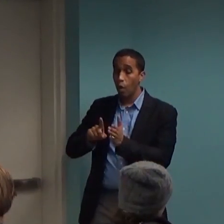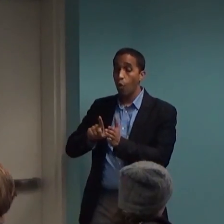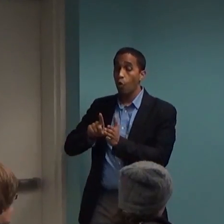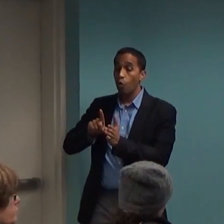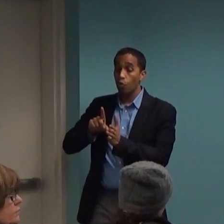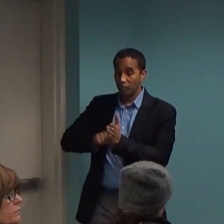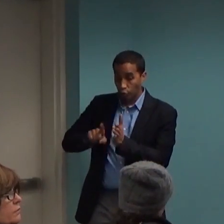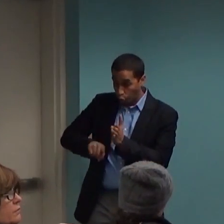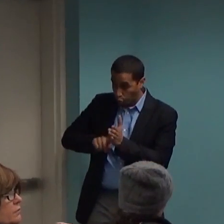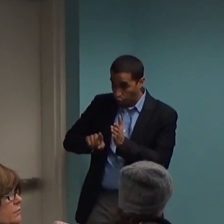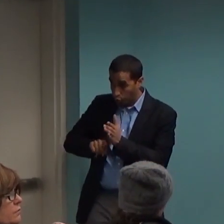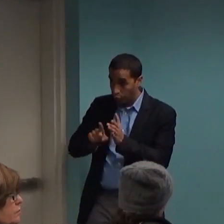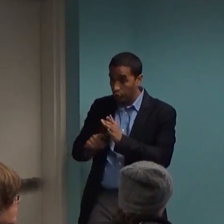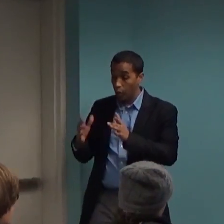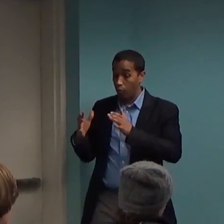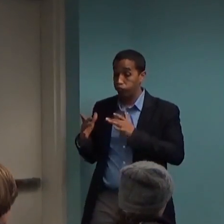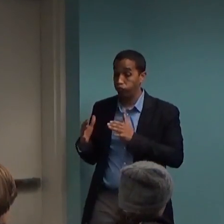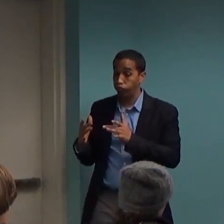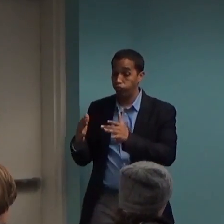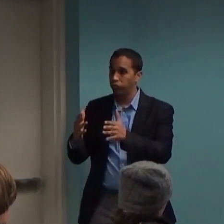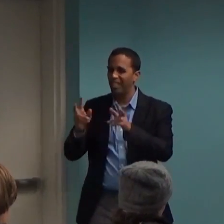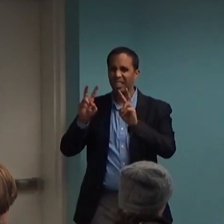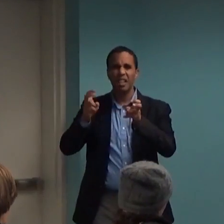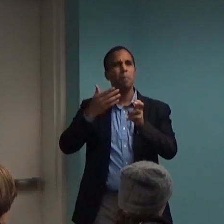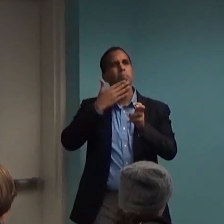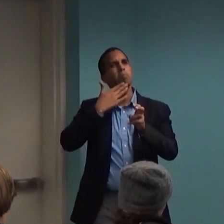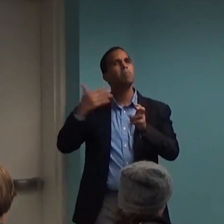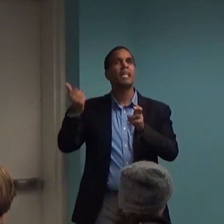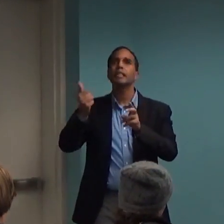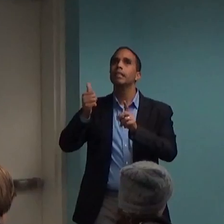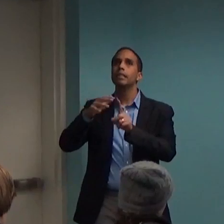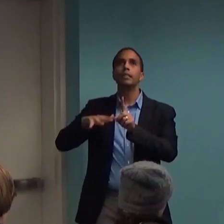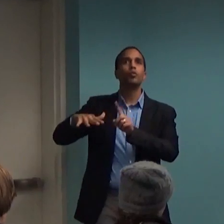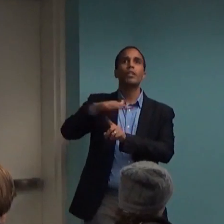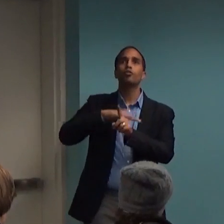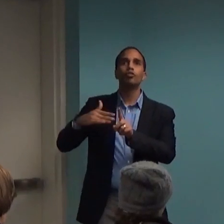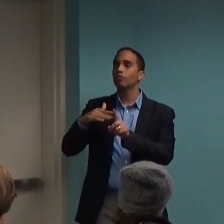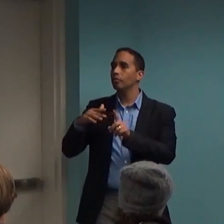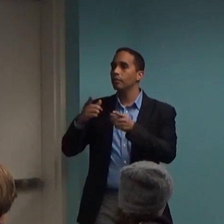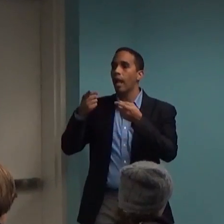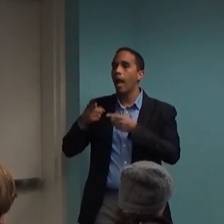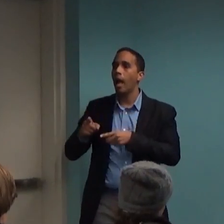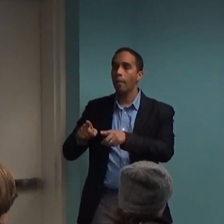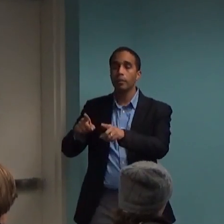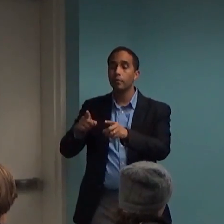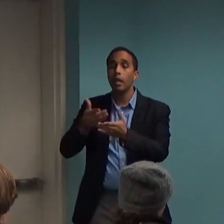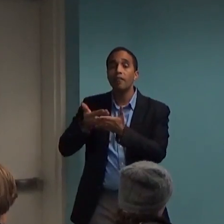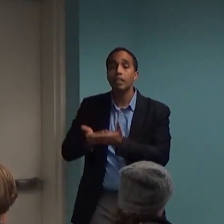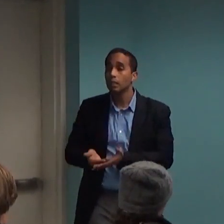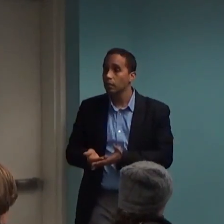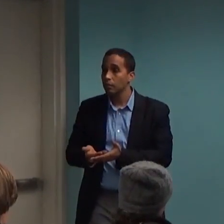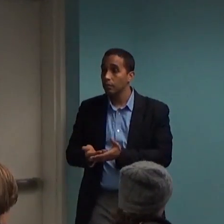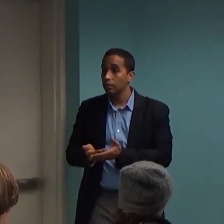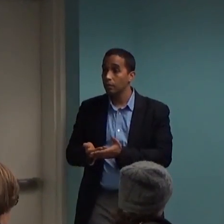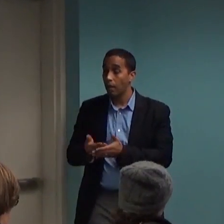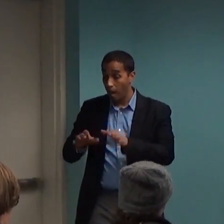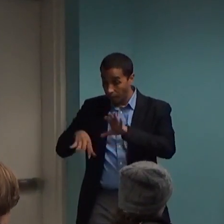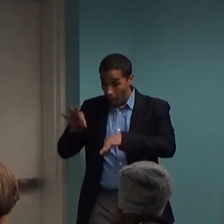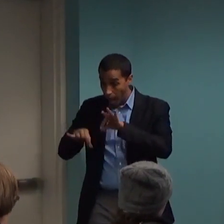that are intended to give proof to the findings supporting medication use, and then how it's actually done. It's a very, very big